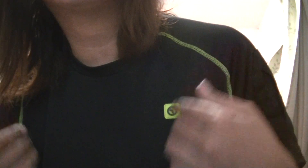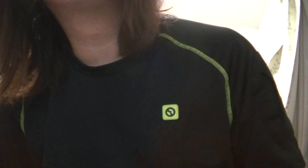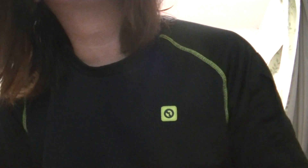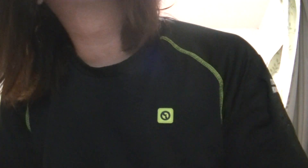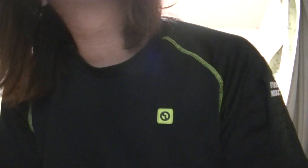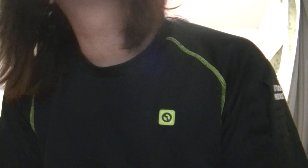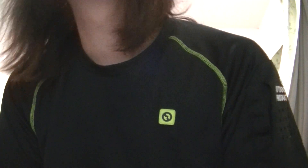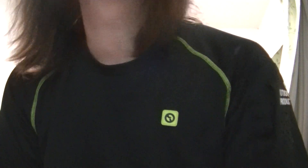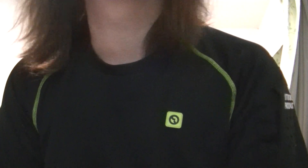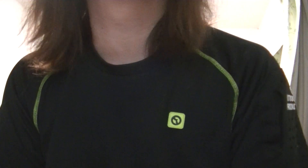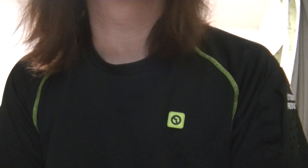all.